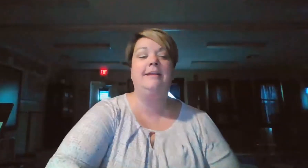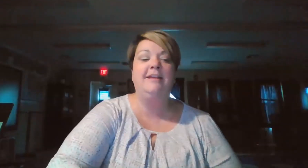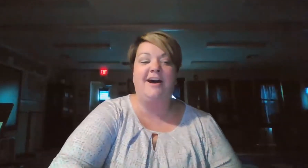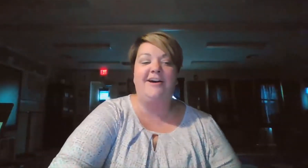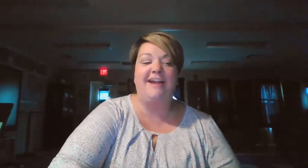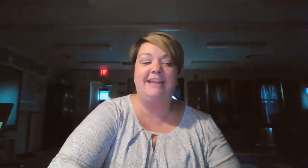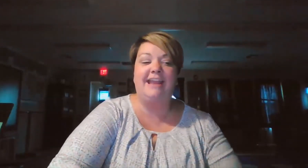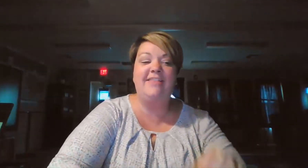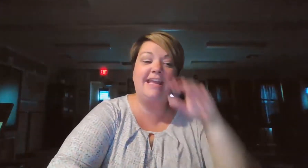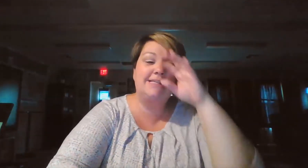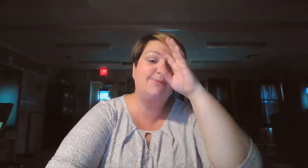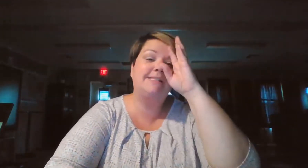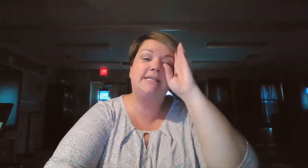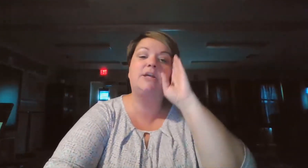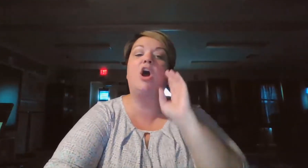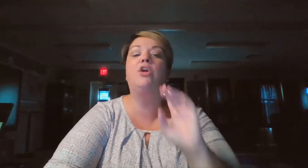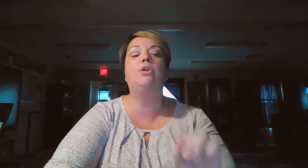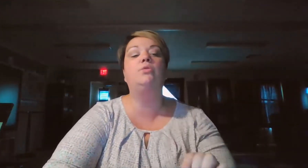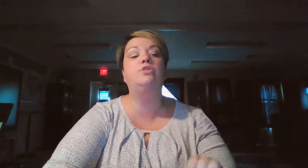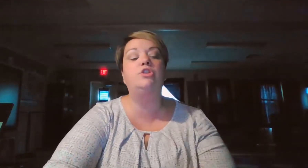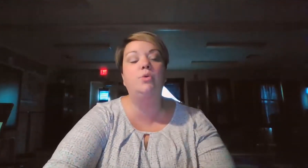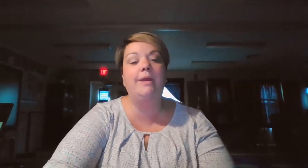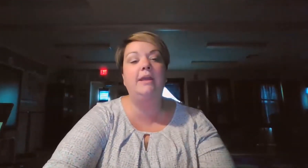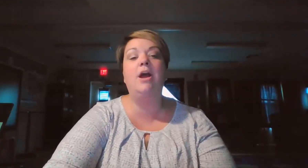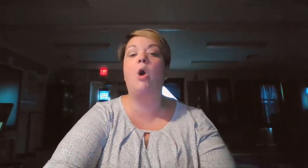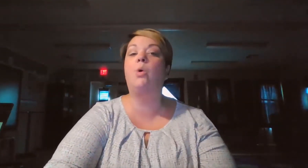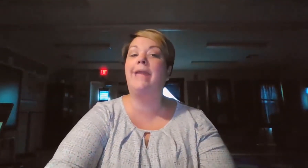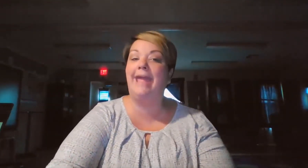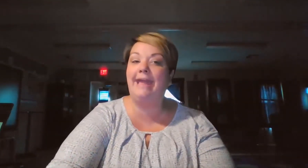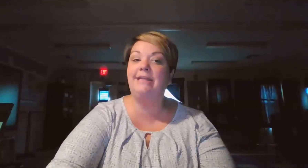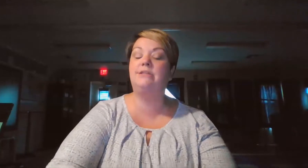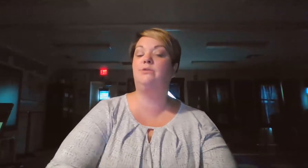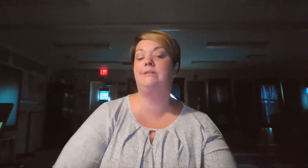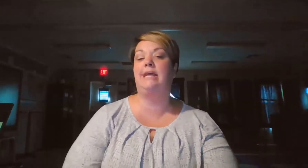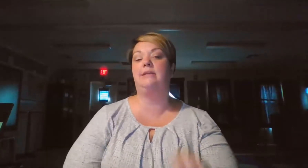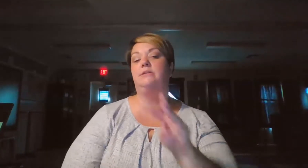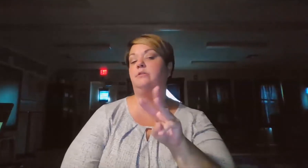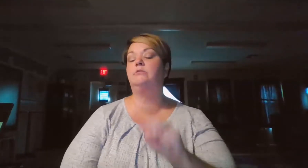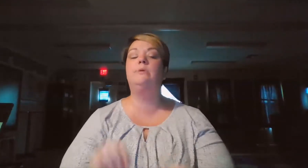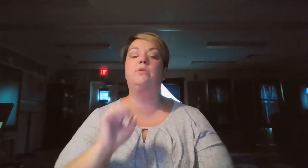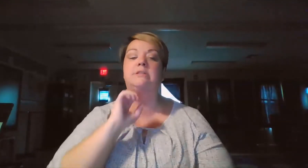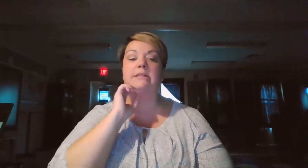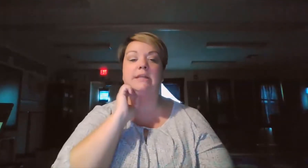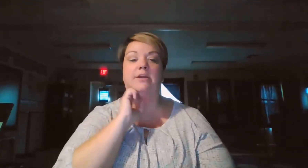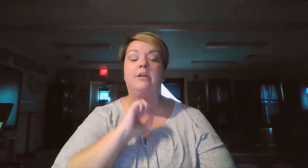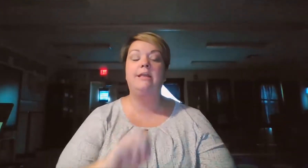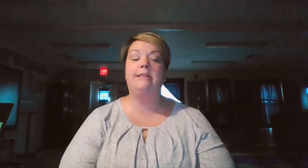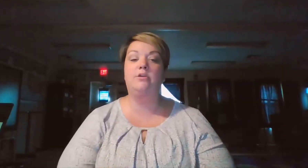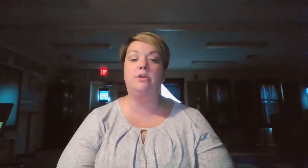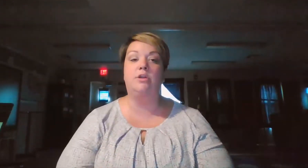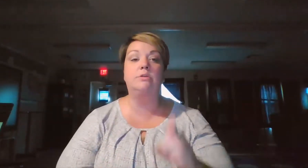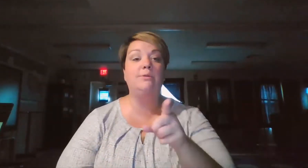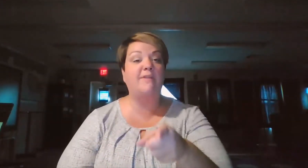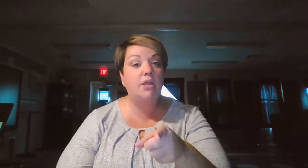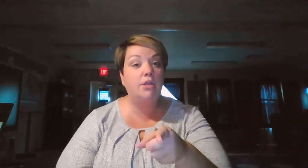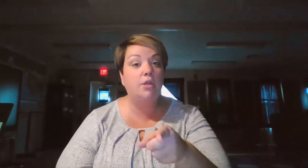All right. And the next one says, are you doing okay today? So there's three words in here that are news. So we've got you.